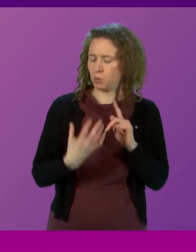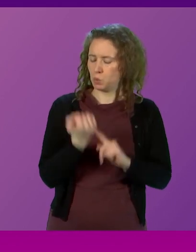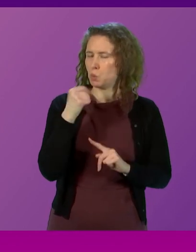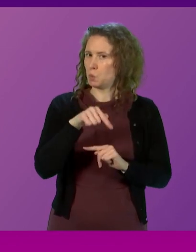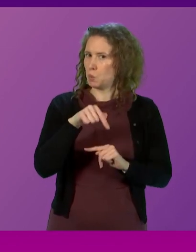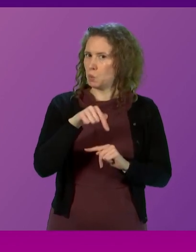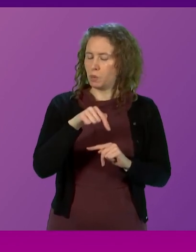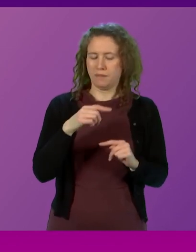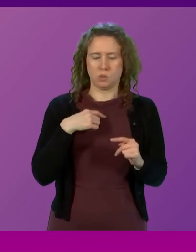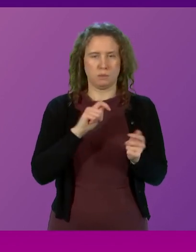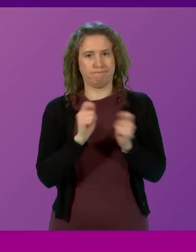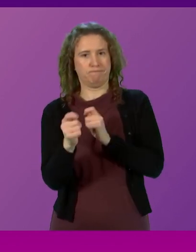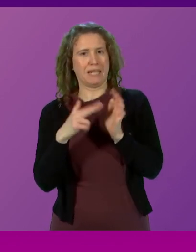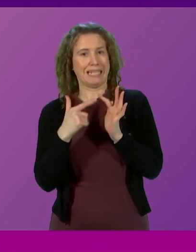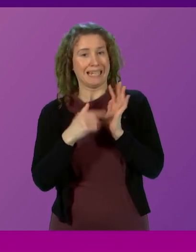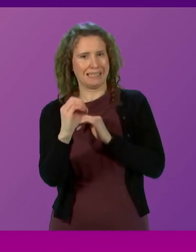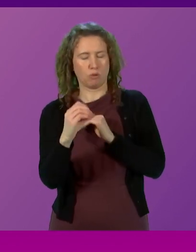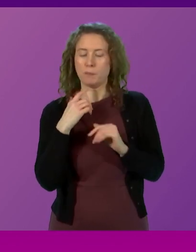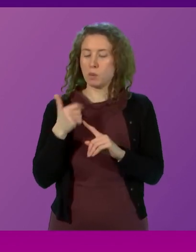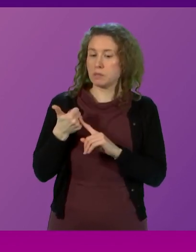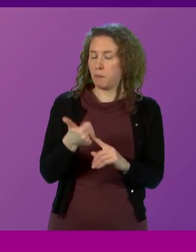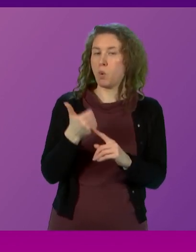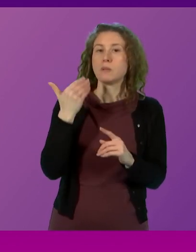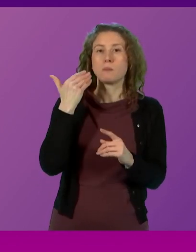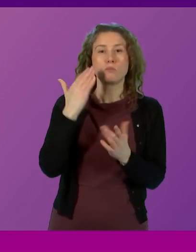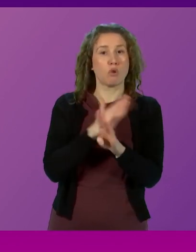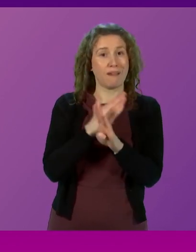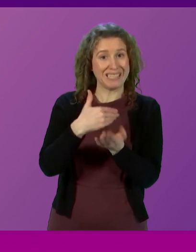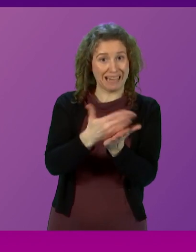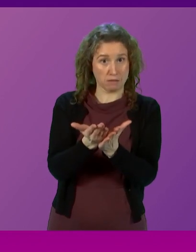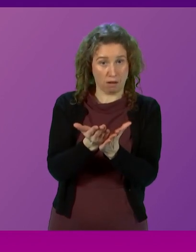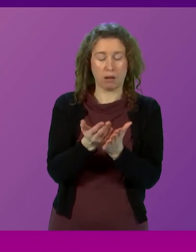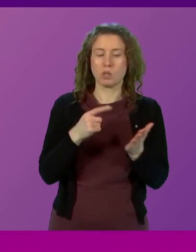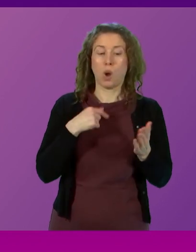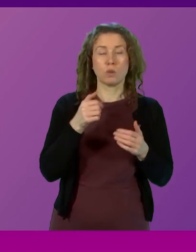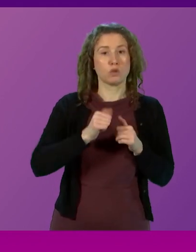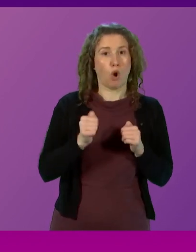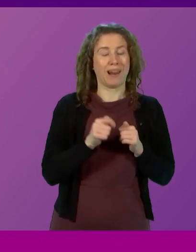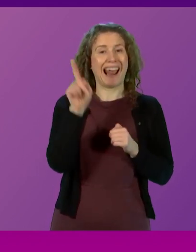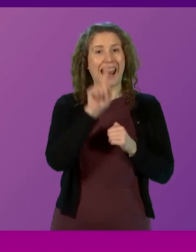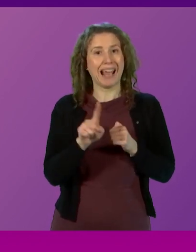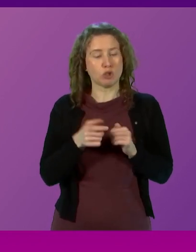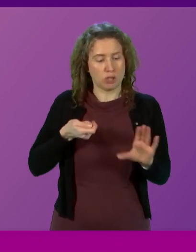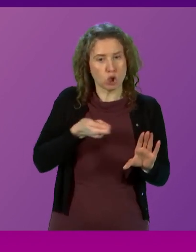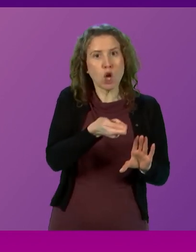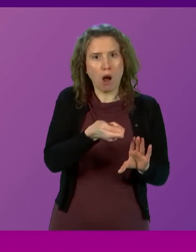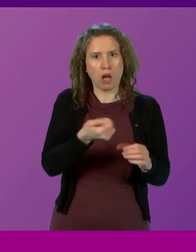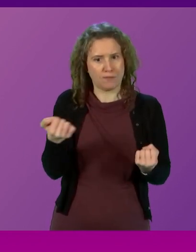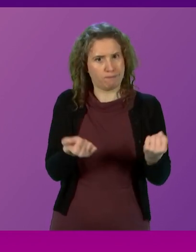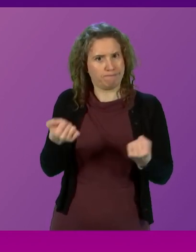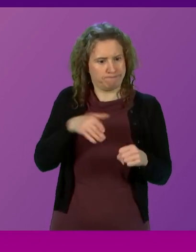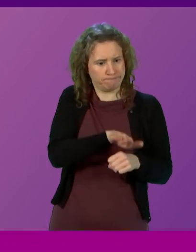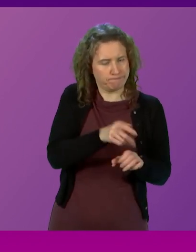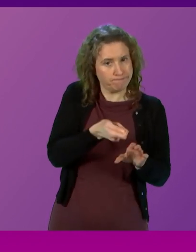We will support these efforts by working with the private sector to extend Scotland's electric vehicle charging infrastructure with investment